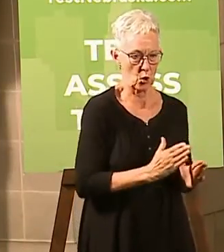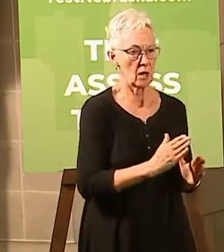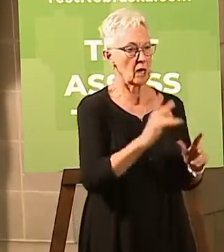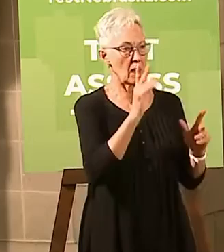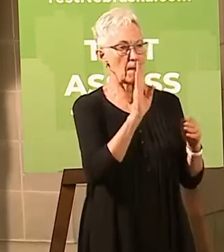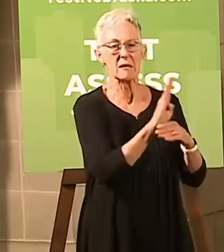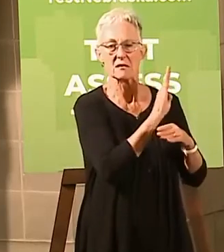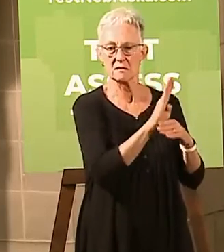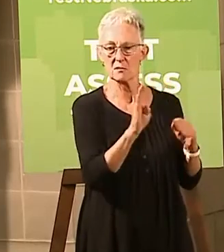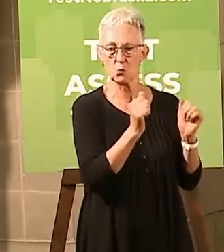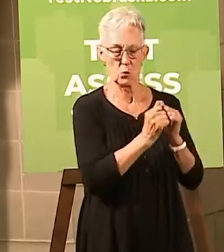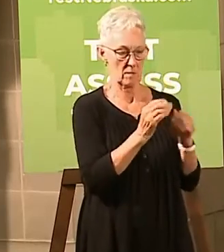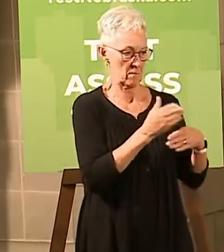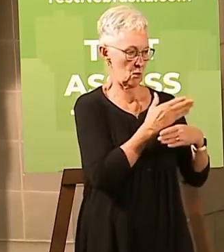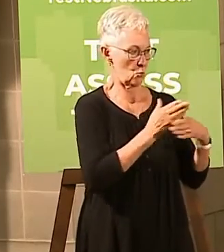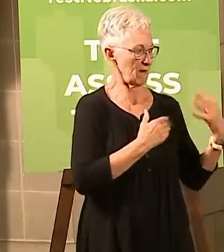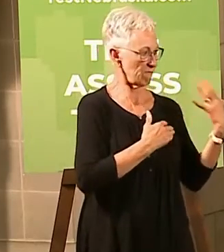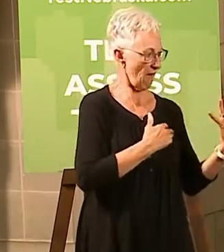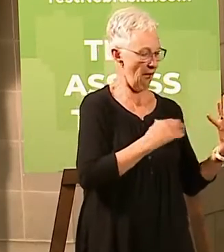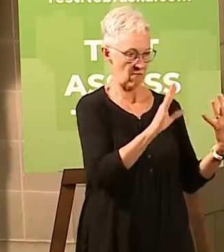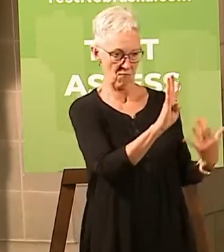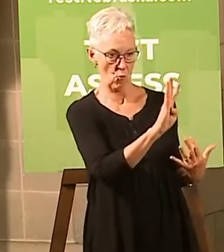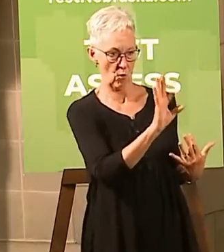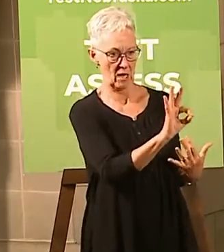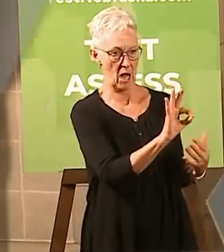$3.75 billion.